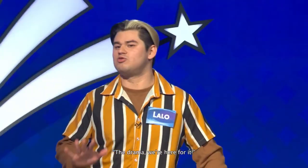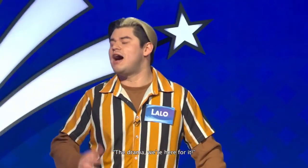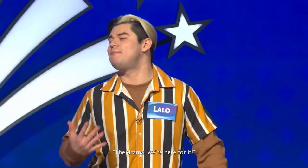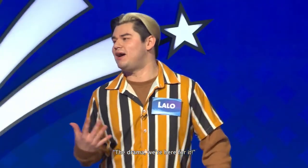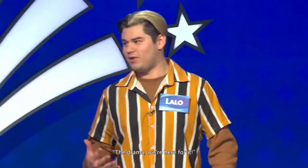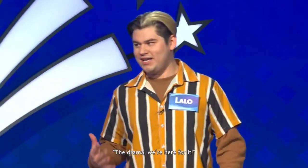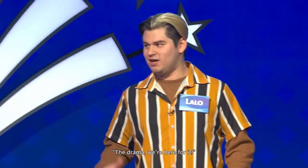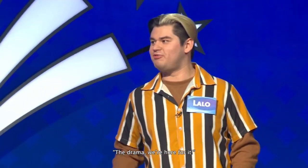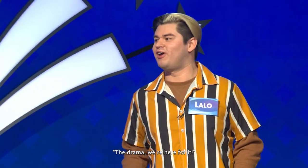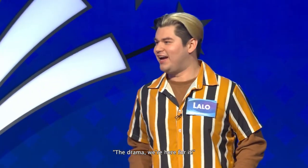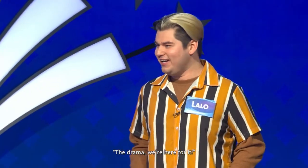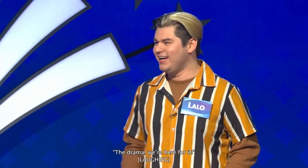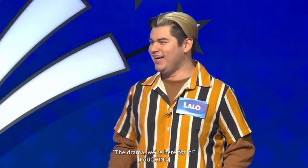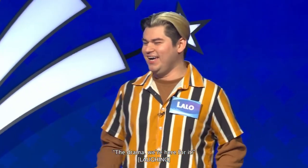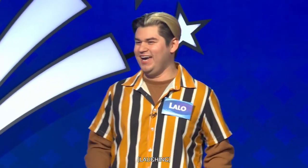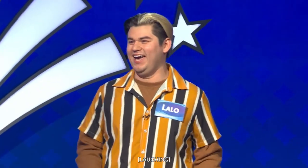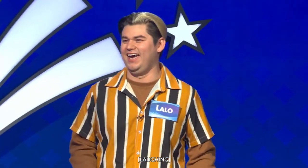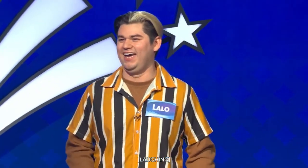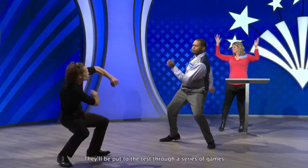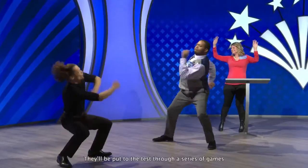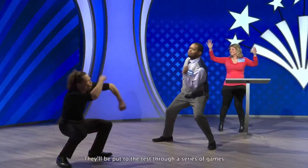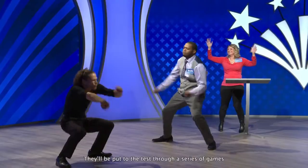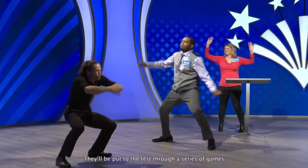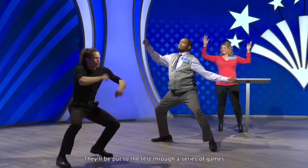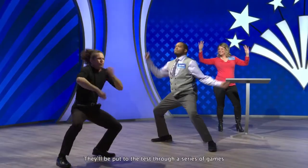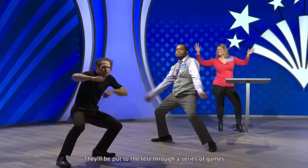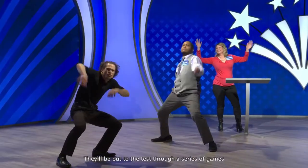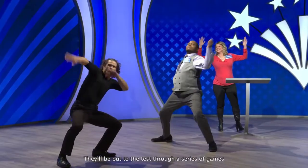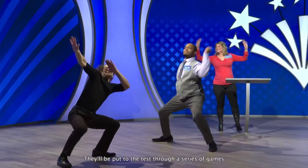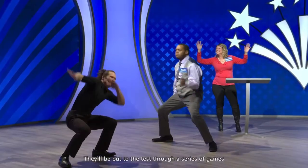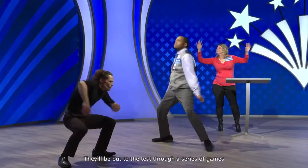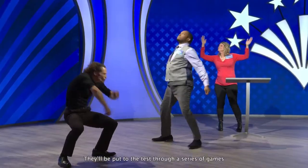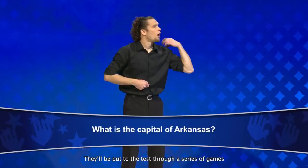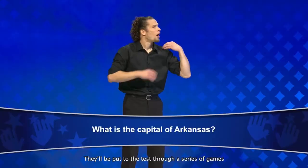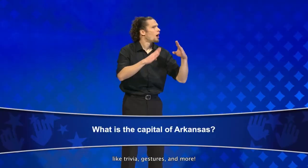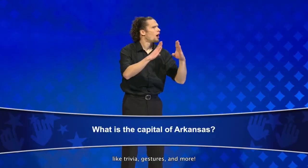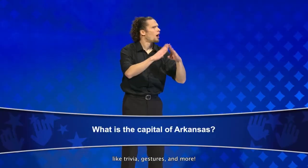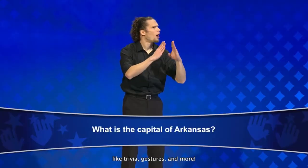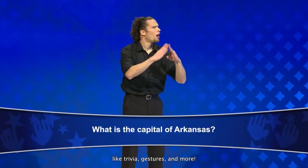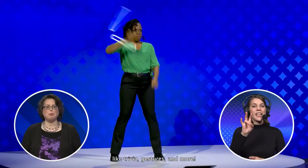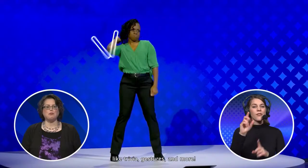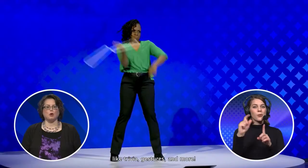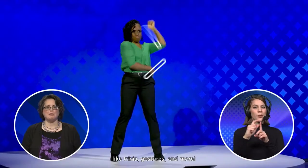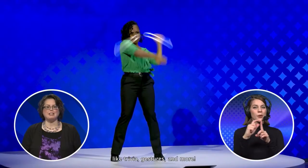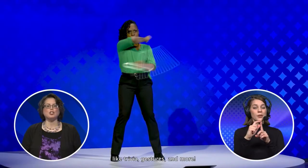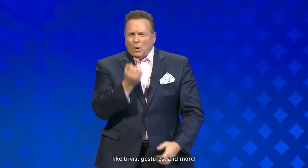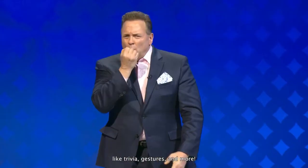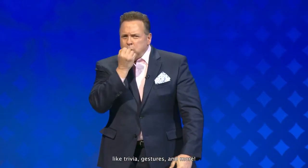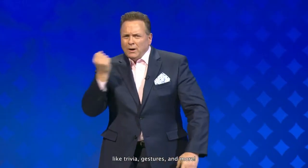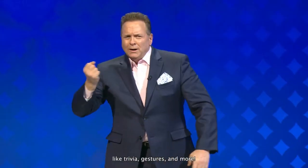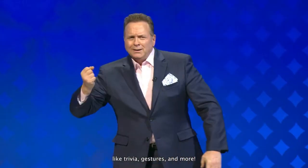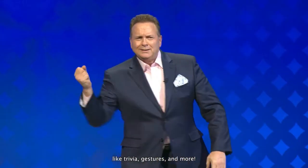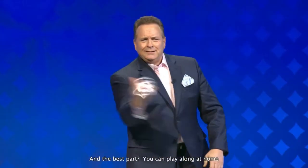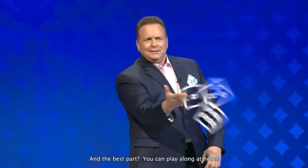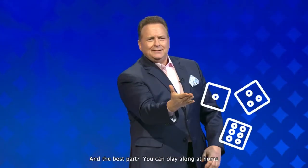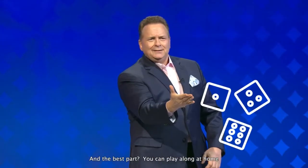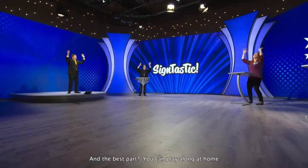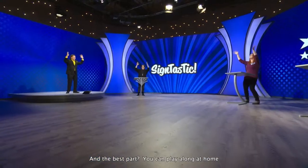drama. We're here for it. They'll be put to the test through a series of games like trivia, gestures, and more. And the best